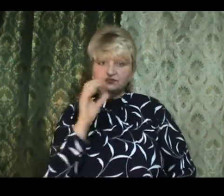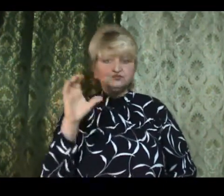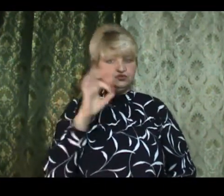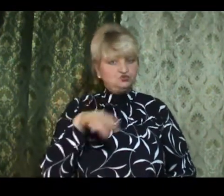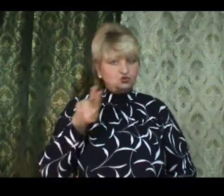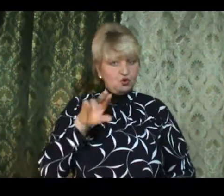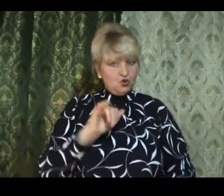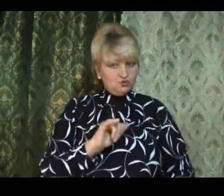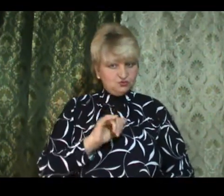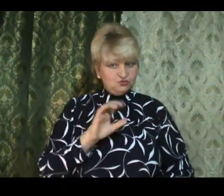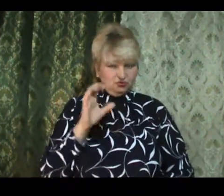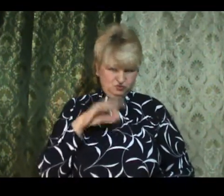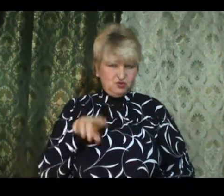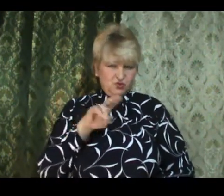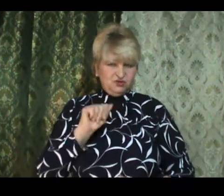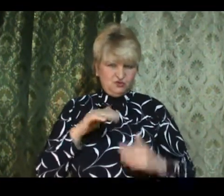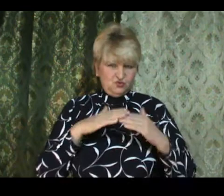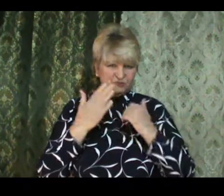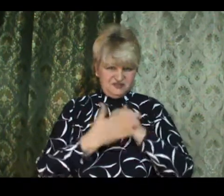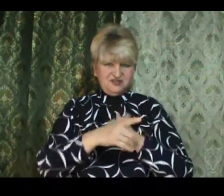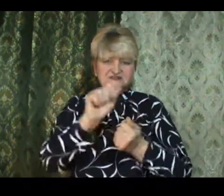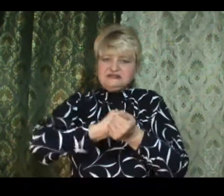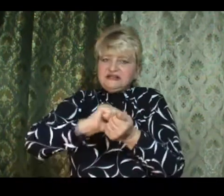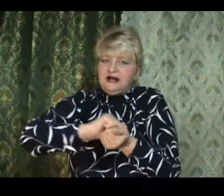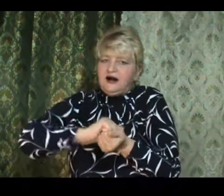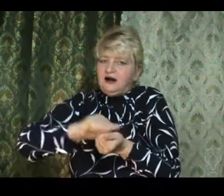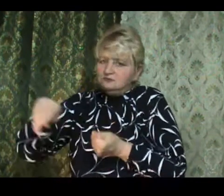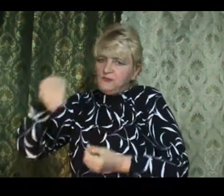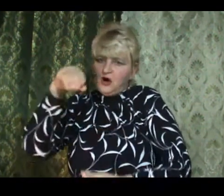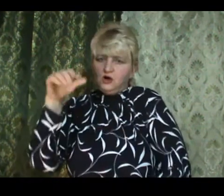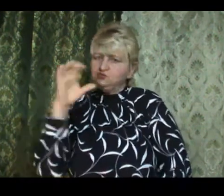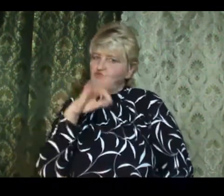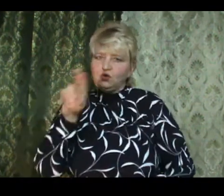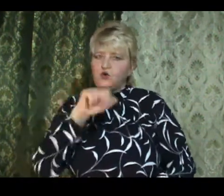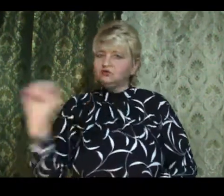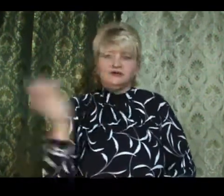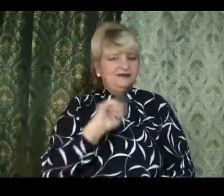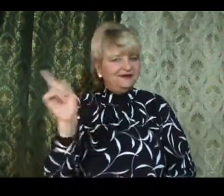bit more.